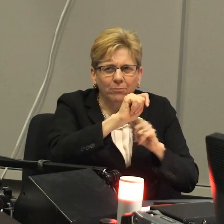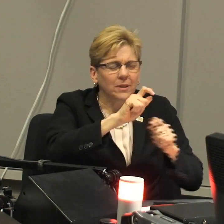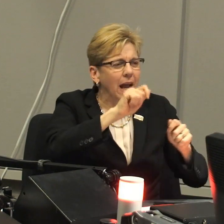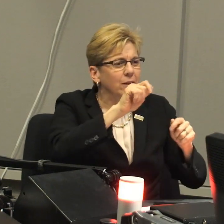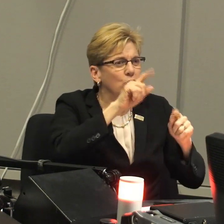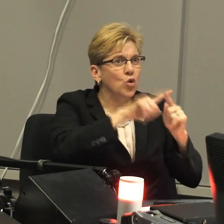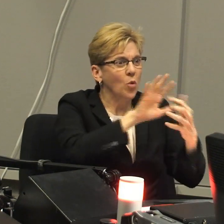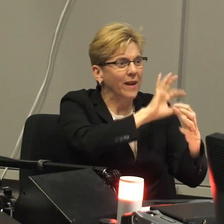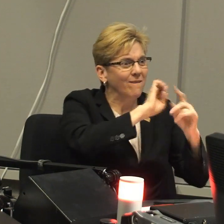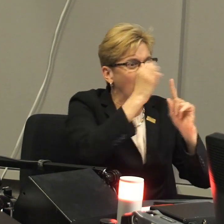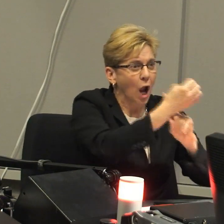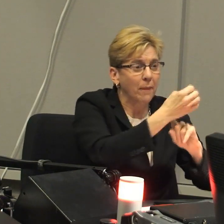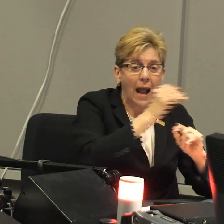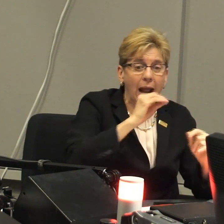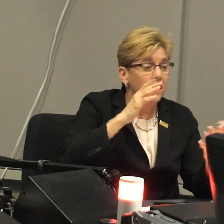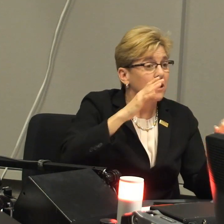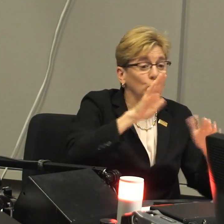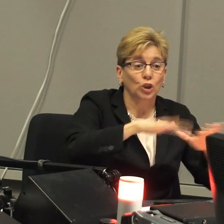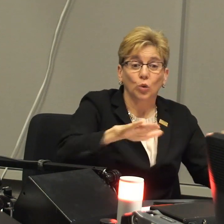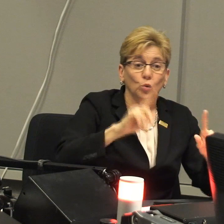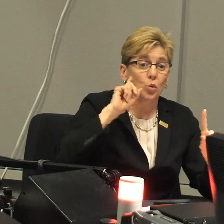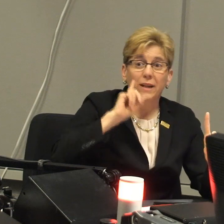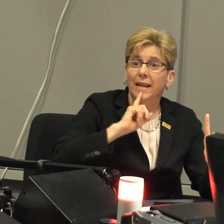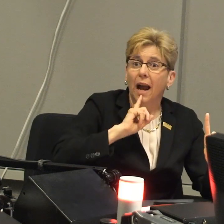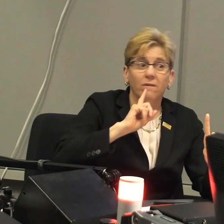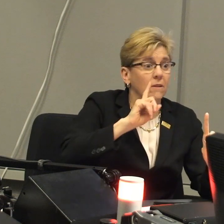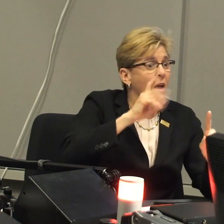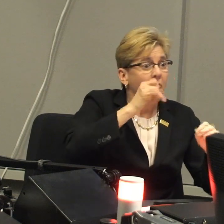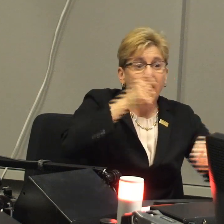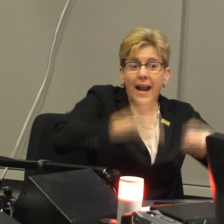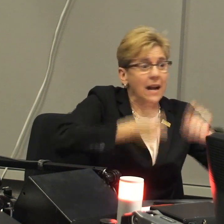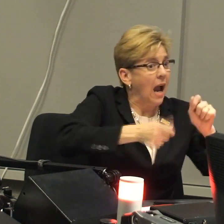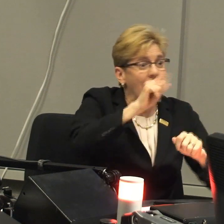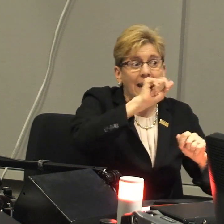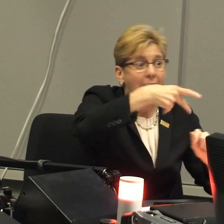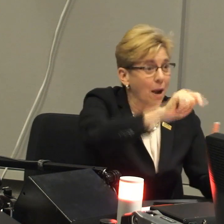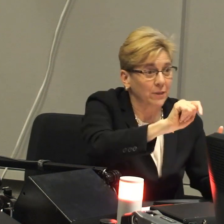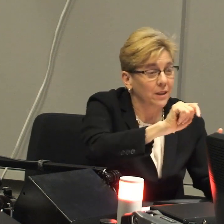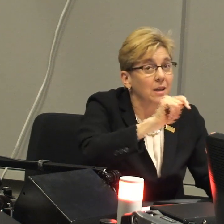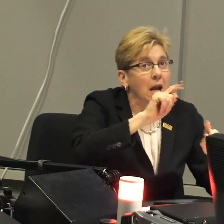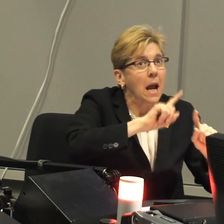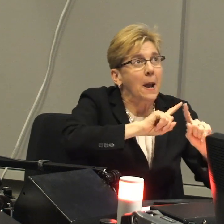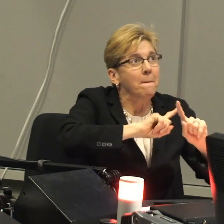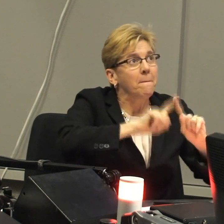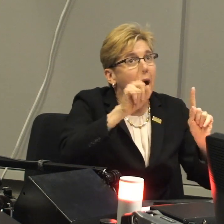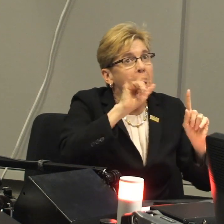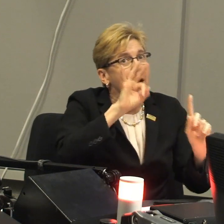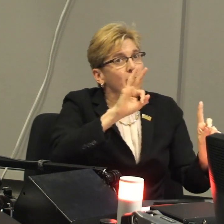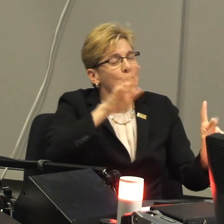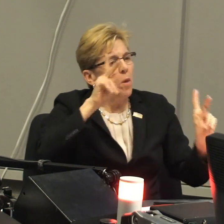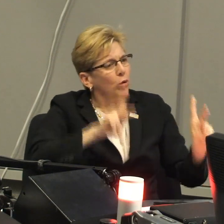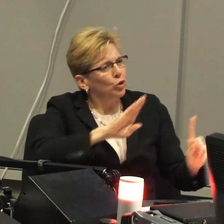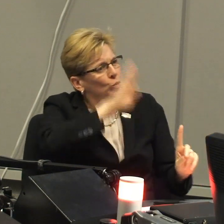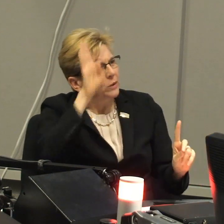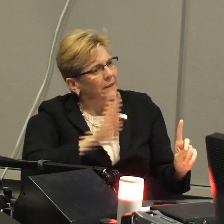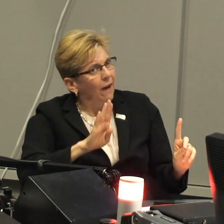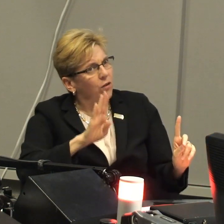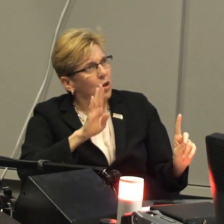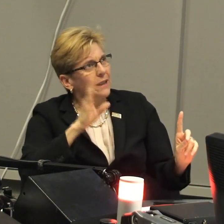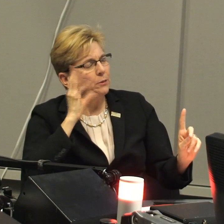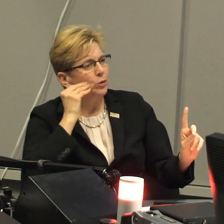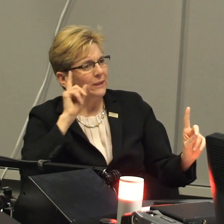You know, the brain has a wonderful way of adapting to its environment and children who are deaf, they adapt tremendously so.